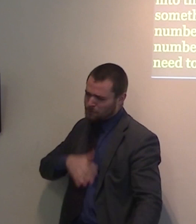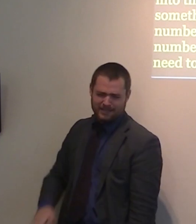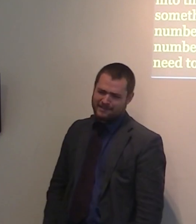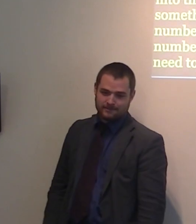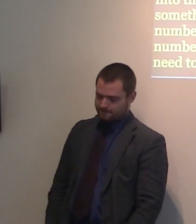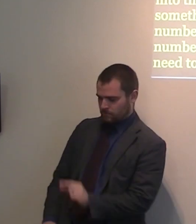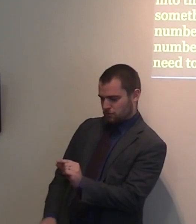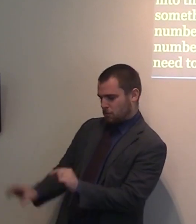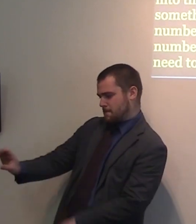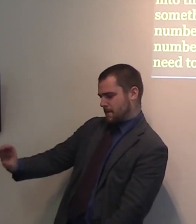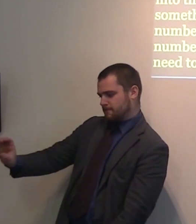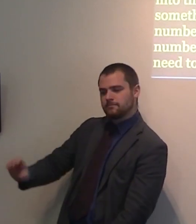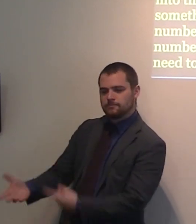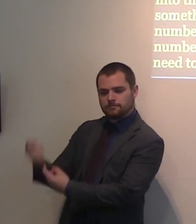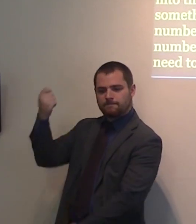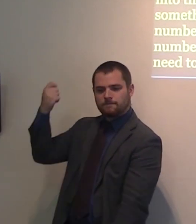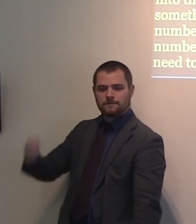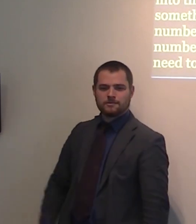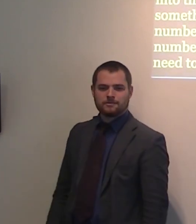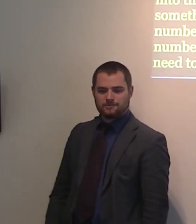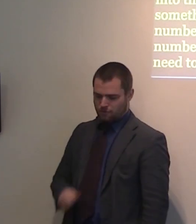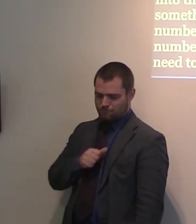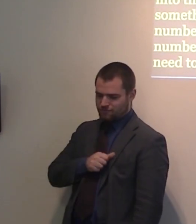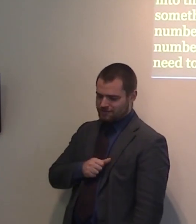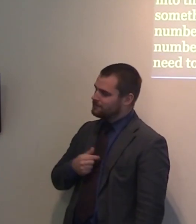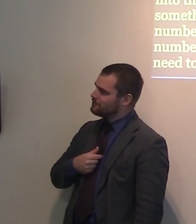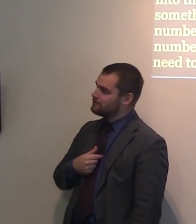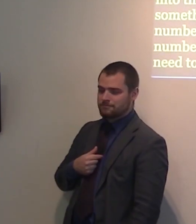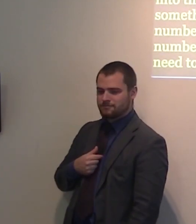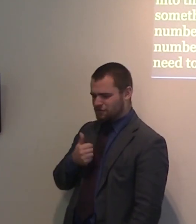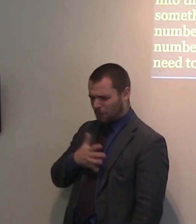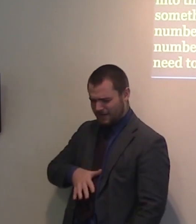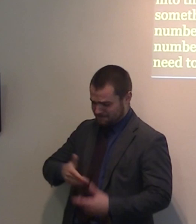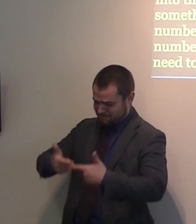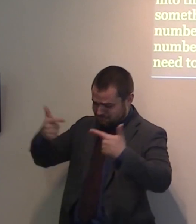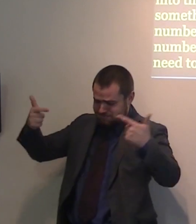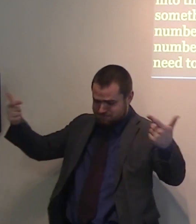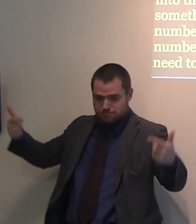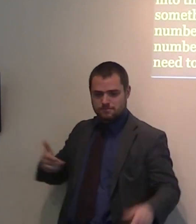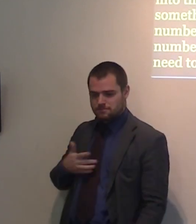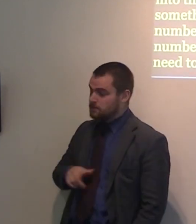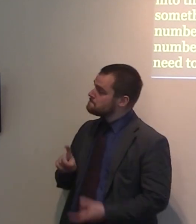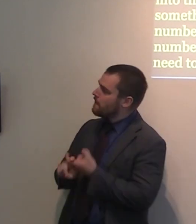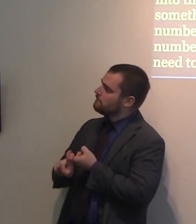Faithful. Christian must be faithful. That's our goal. And the 13th one.